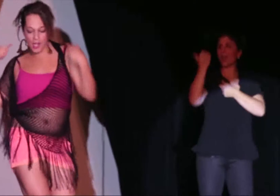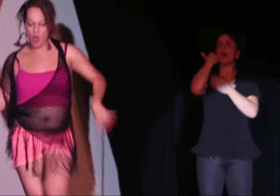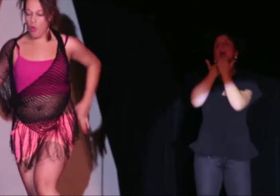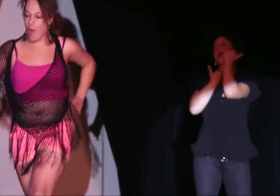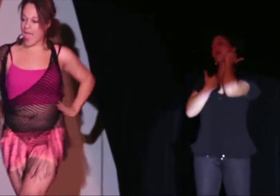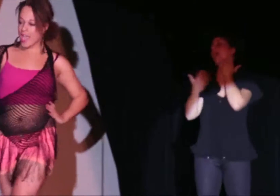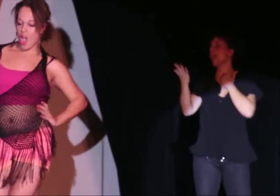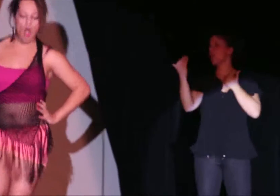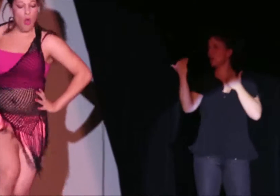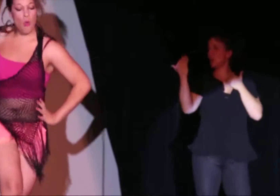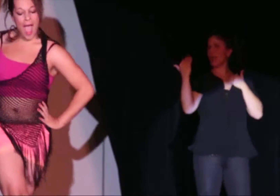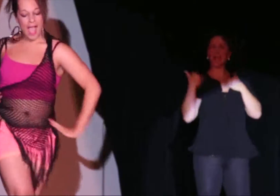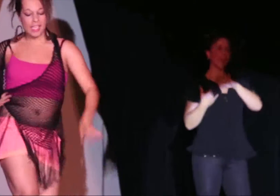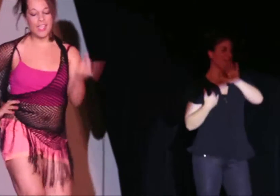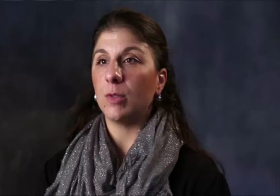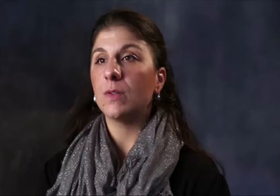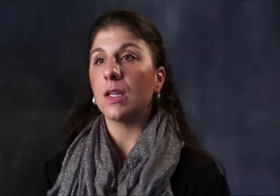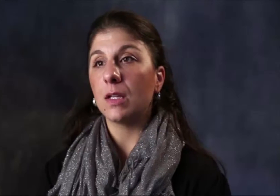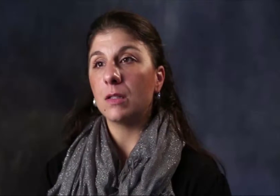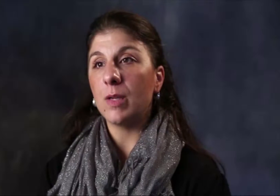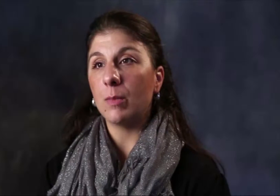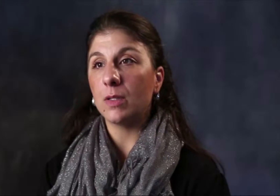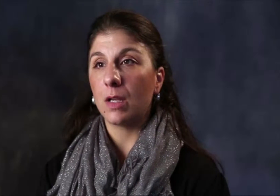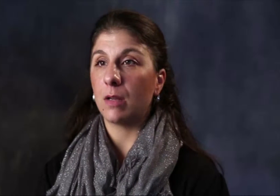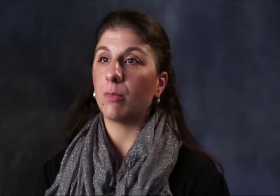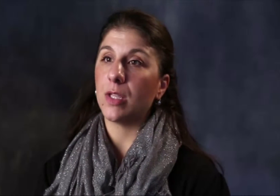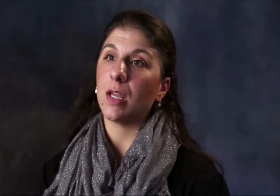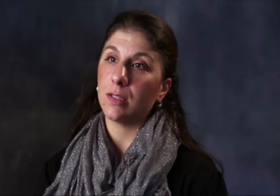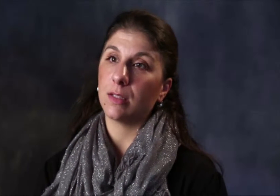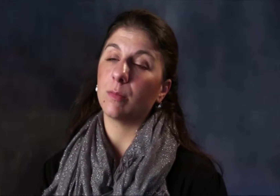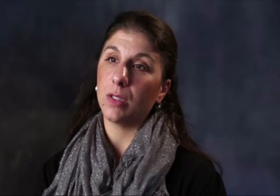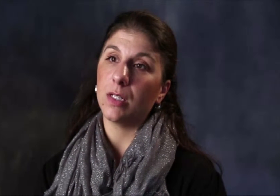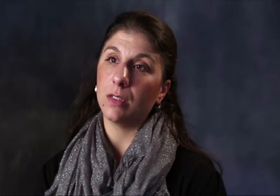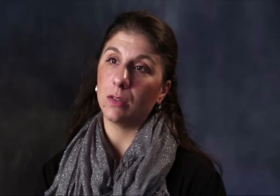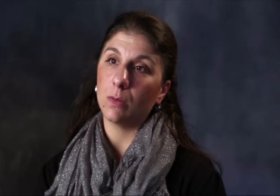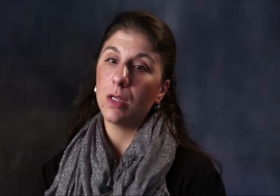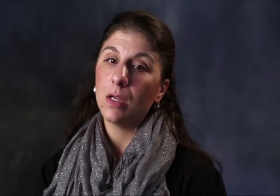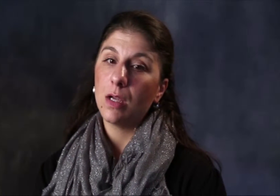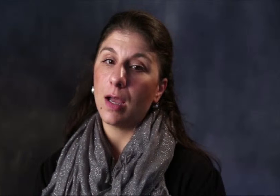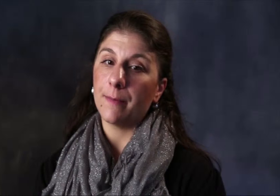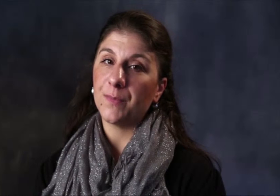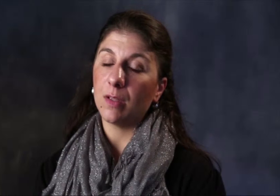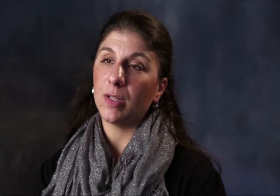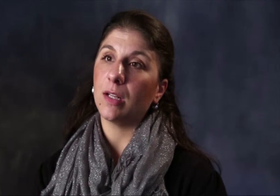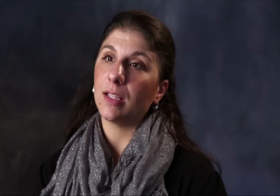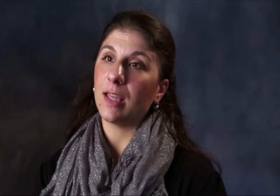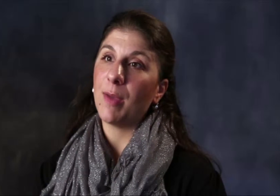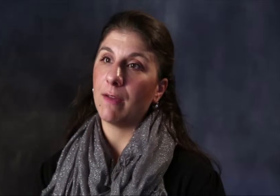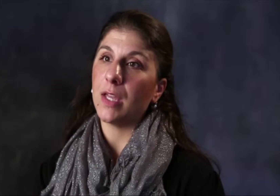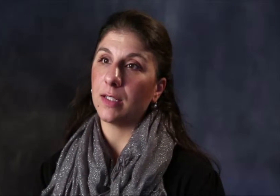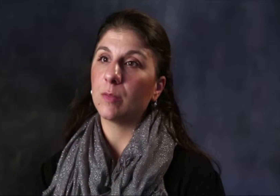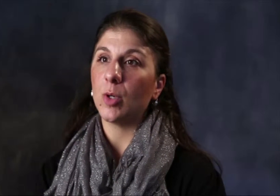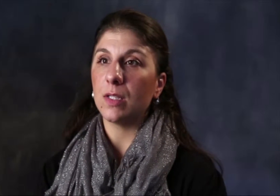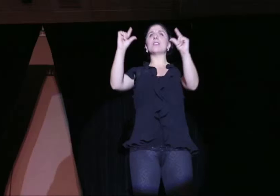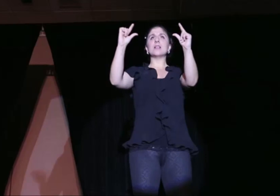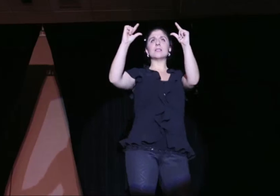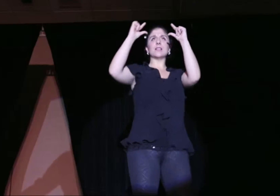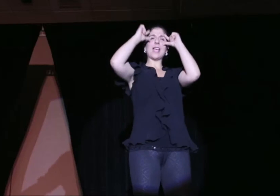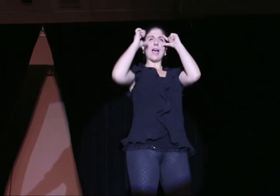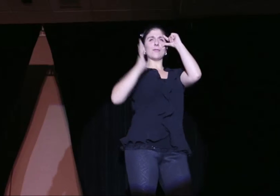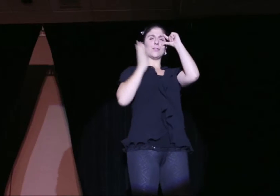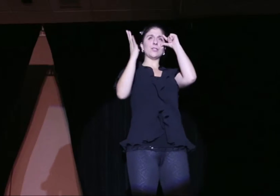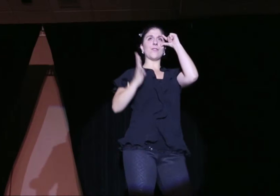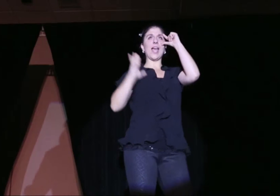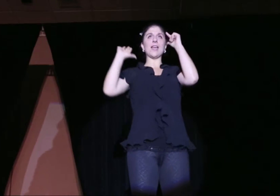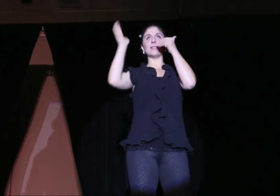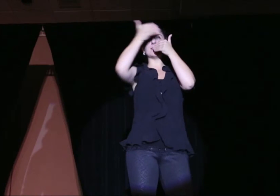have this intrinsic, you know, woven history of music, and to be able to kind of bring that accessibility to somebody and let them have that experience is